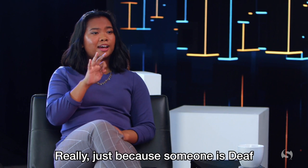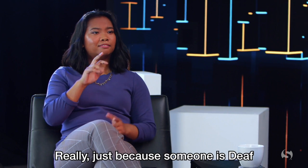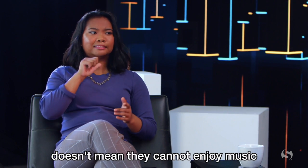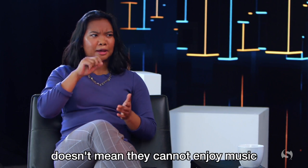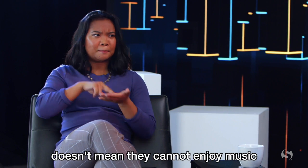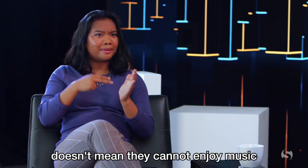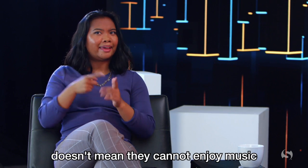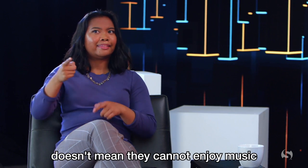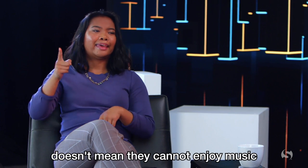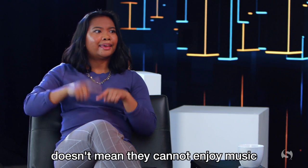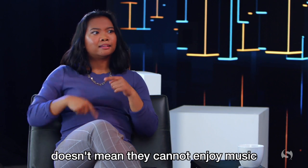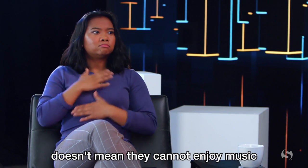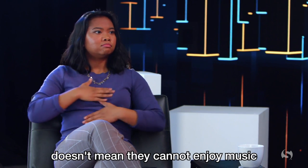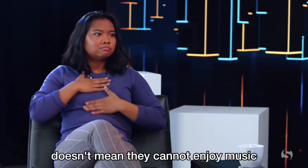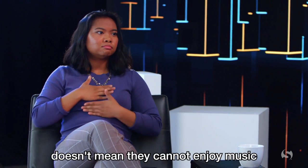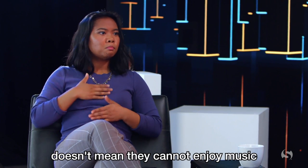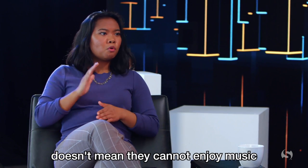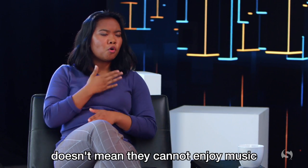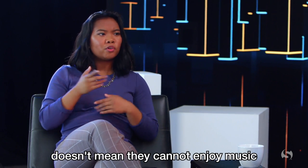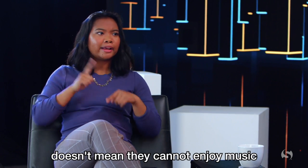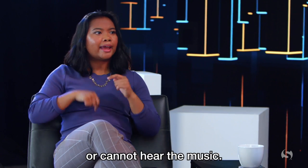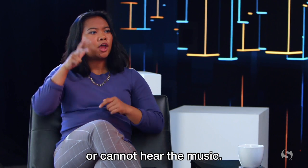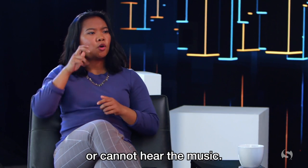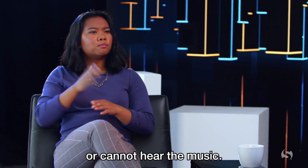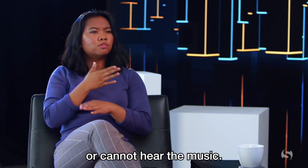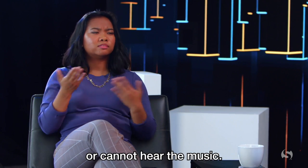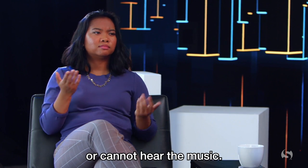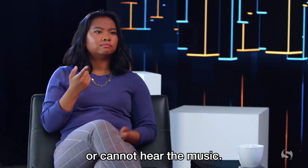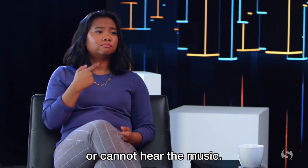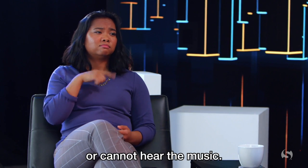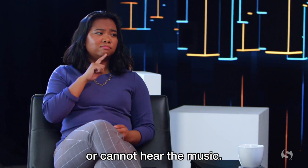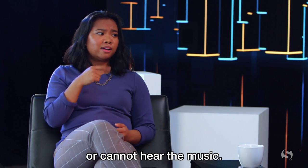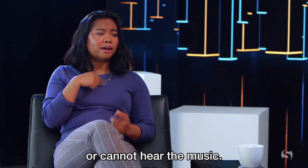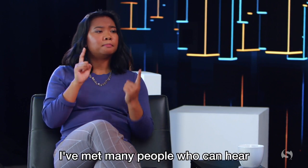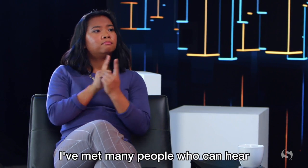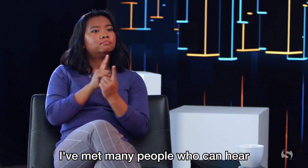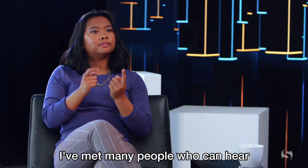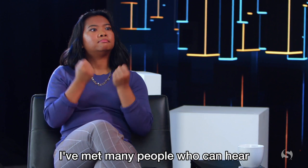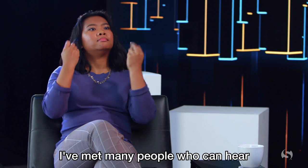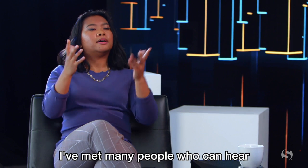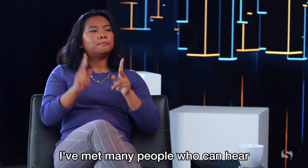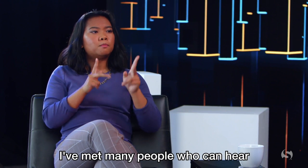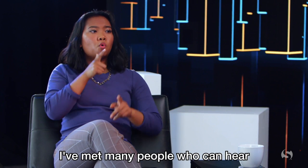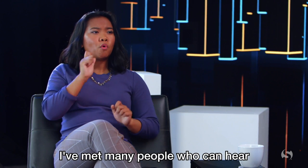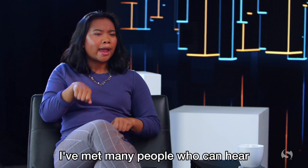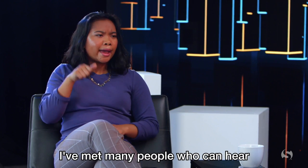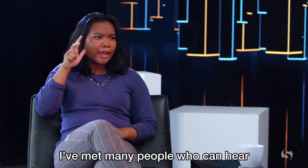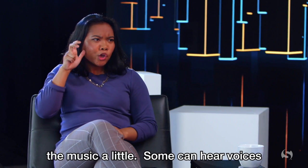doesn't mean they cannot enjoy music or cannot hear the music. I've met many people who can hear the music a little.